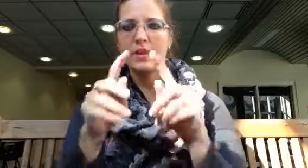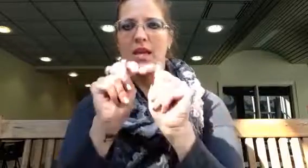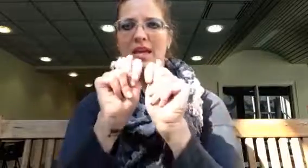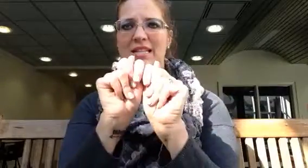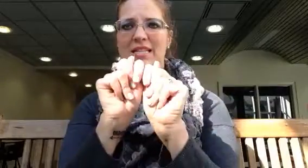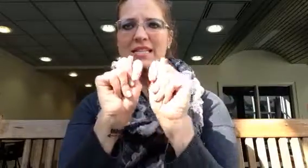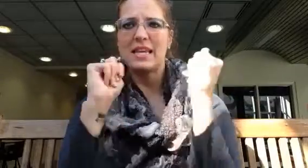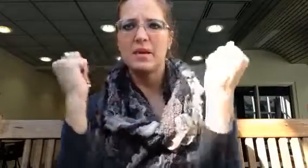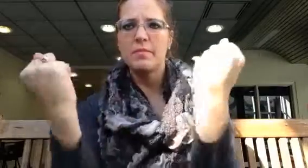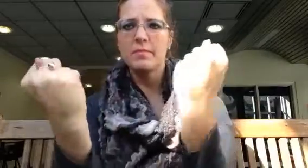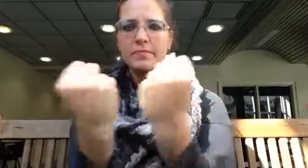Team.